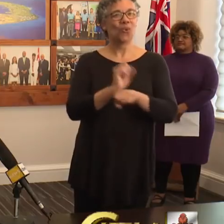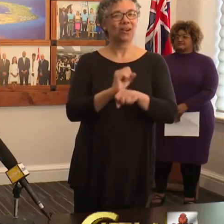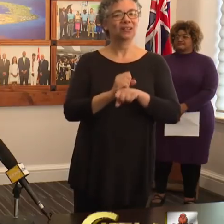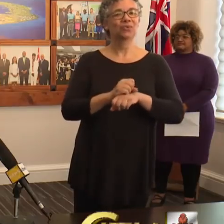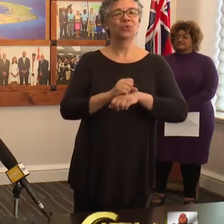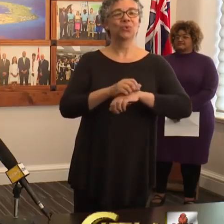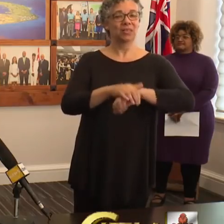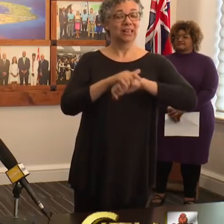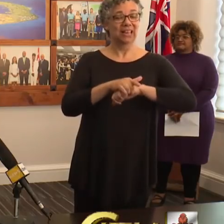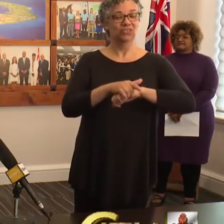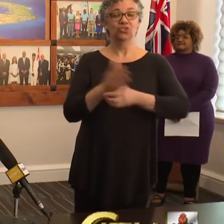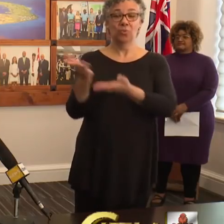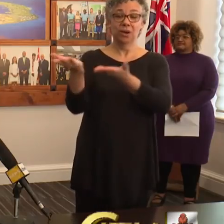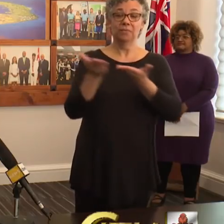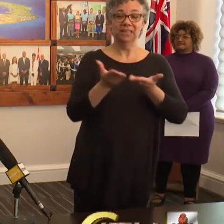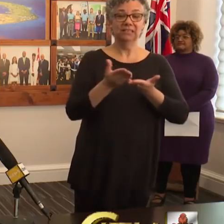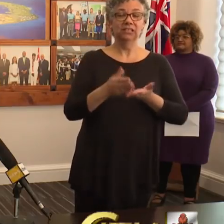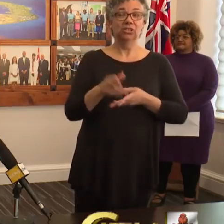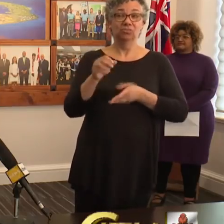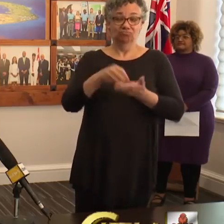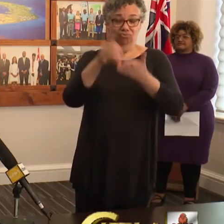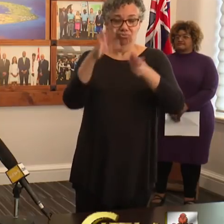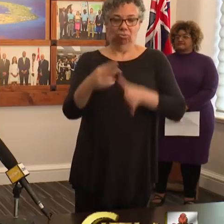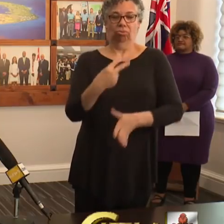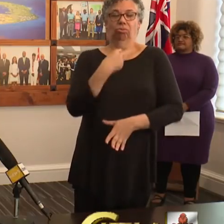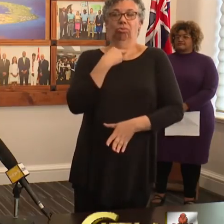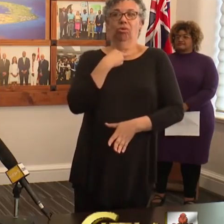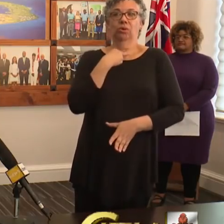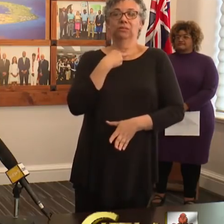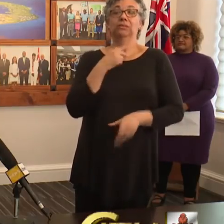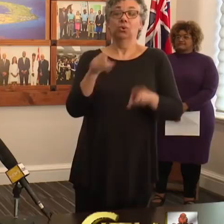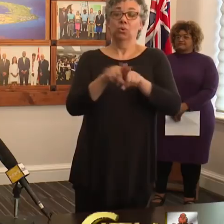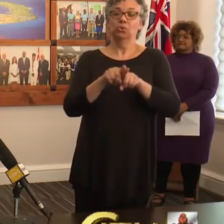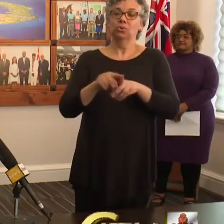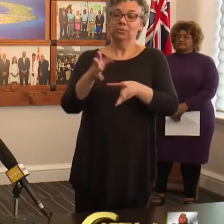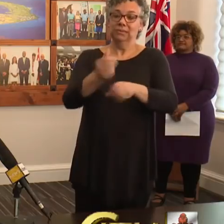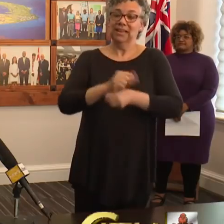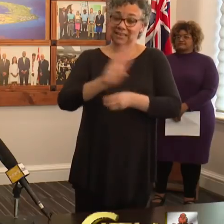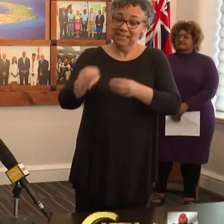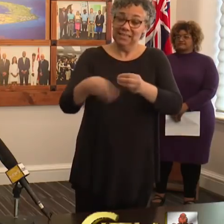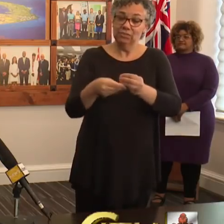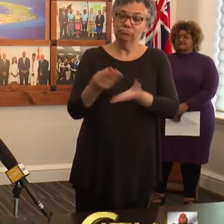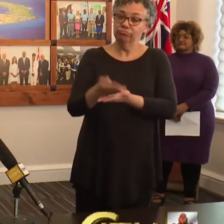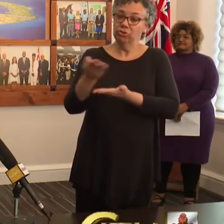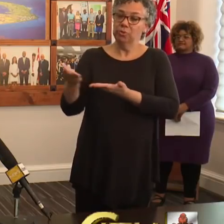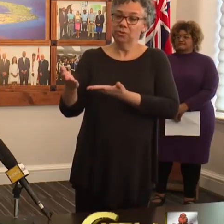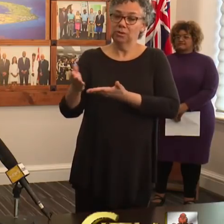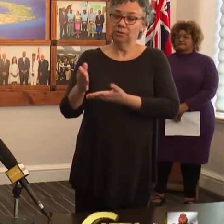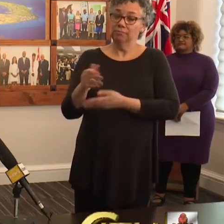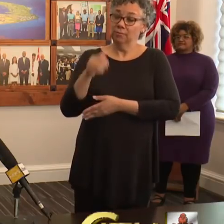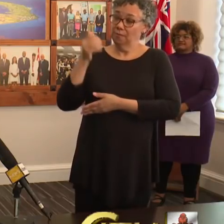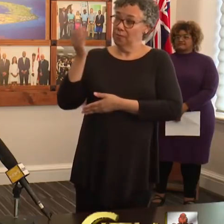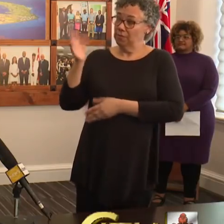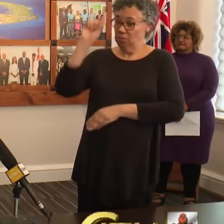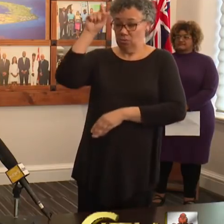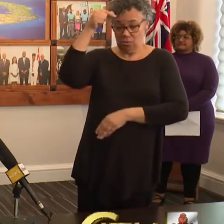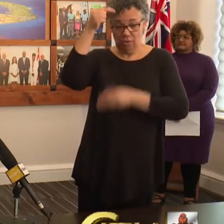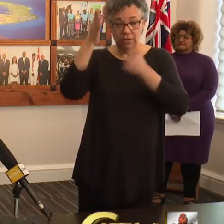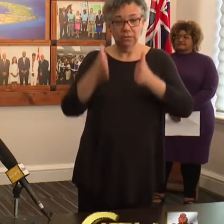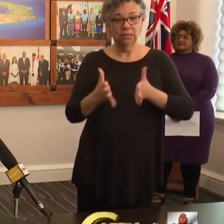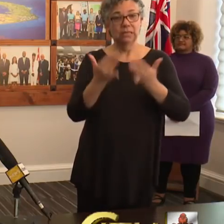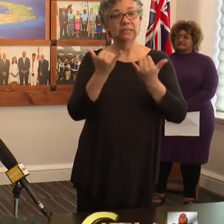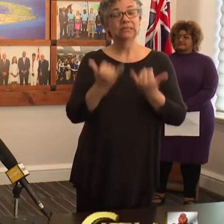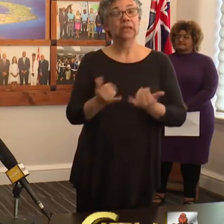Bermudian students and residents in addition to procuring additional supplies. His Excellency, the Governor, will now speak more about this flight, which is